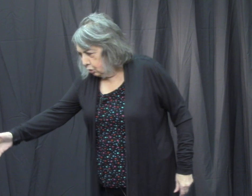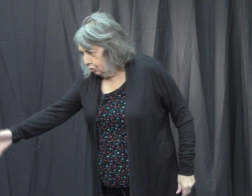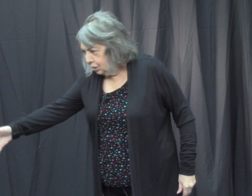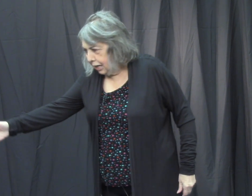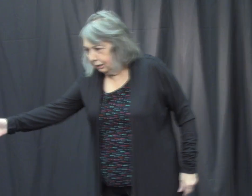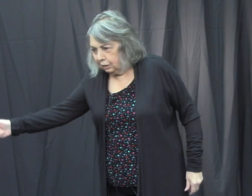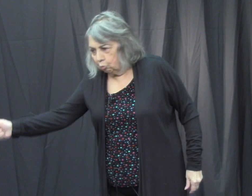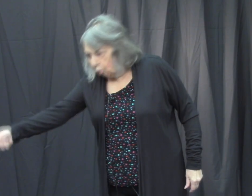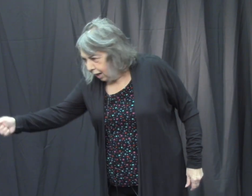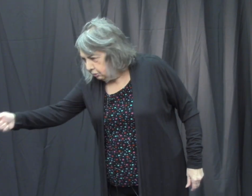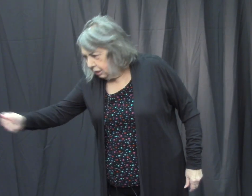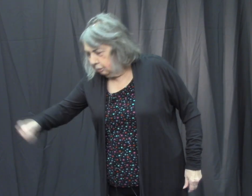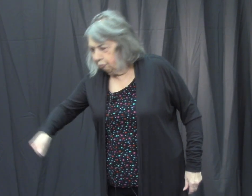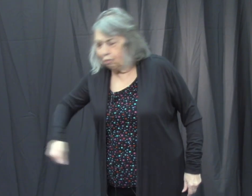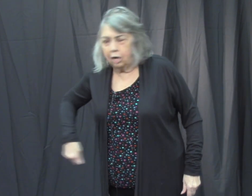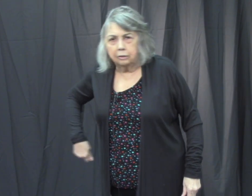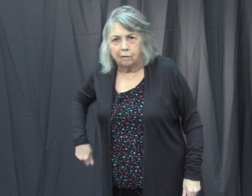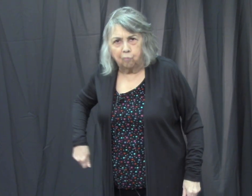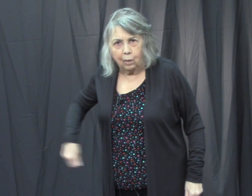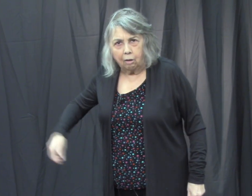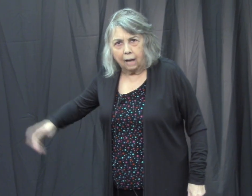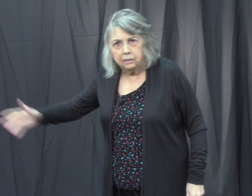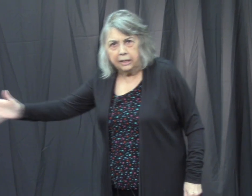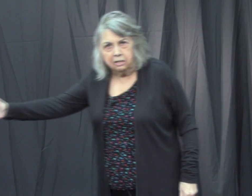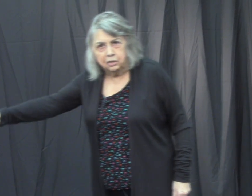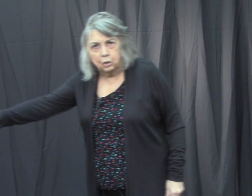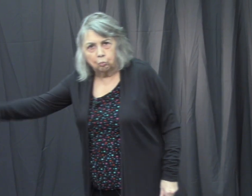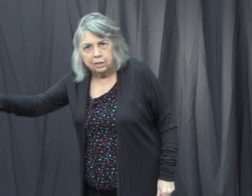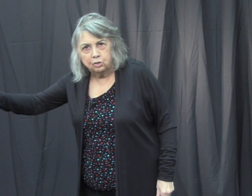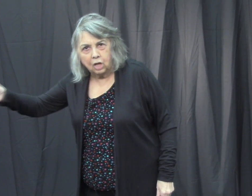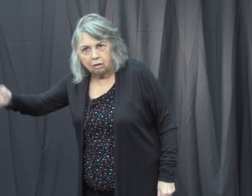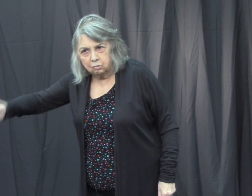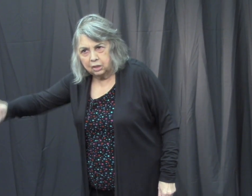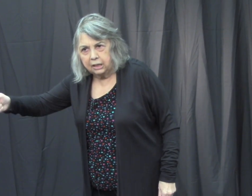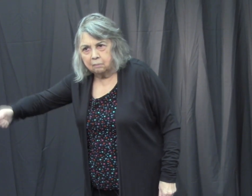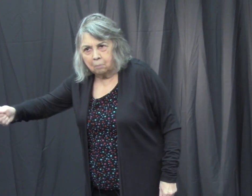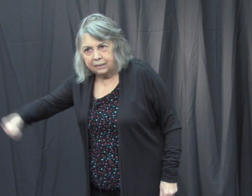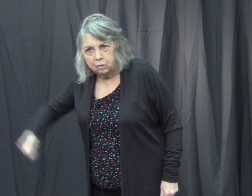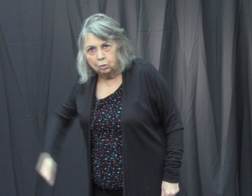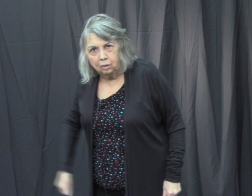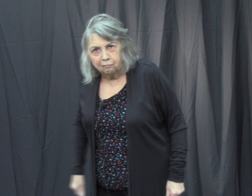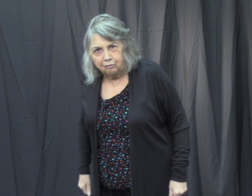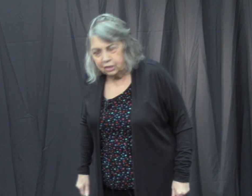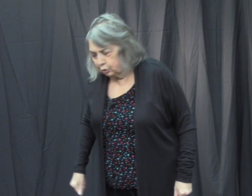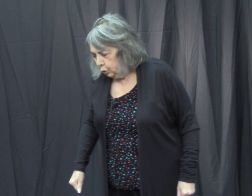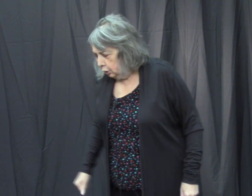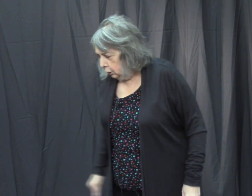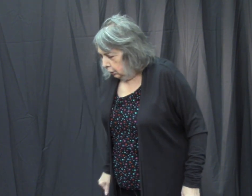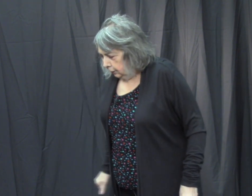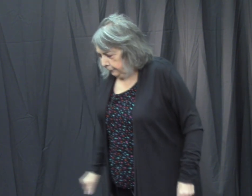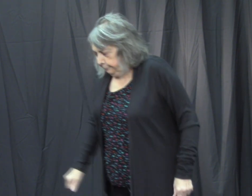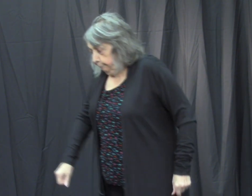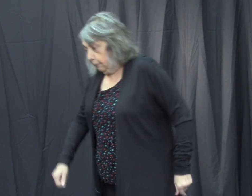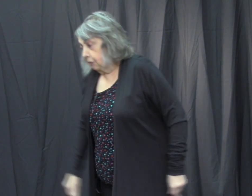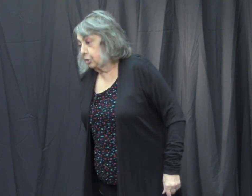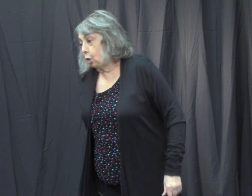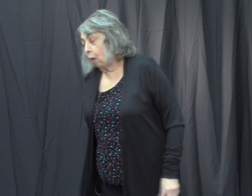standing right in front of where I needed to reach out to get my tuna fish. So I